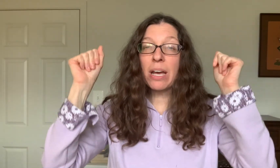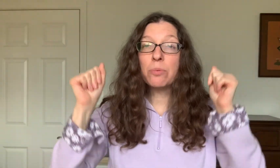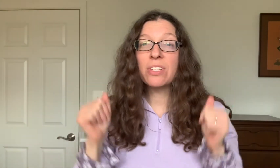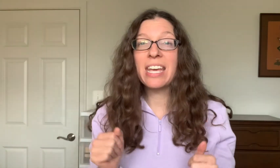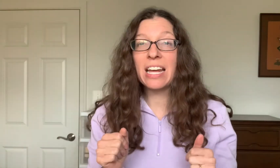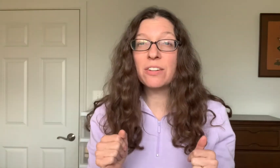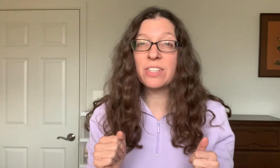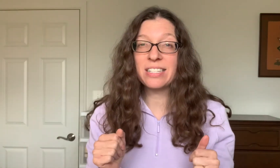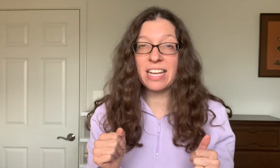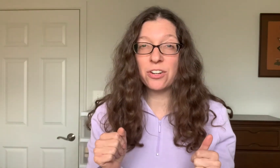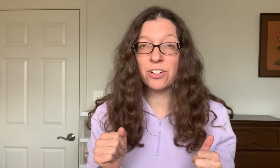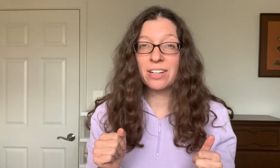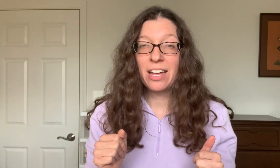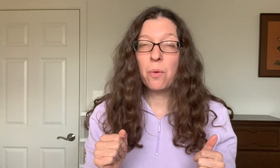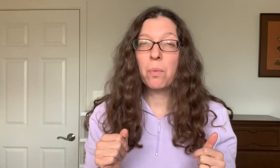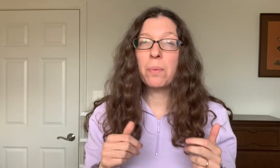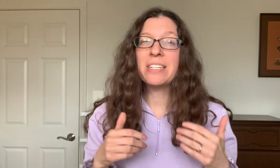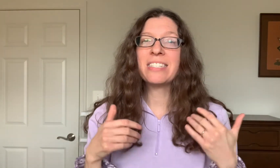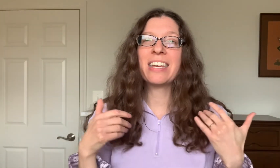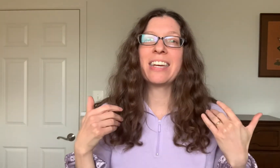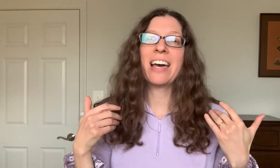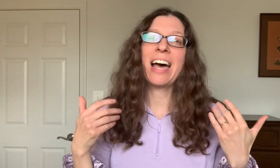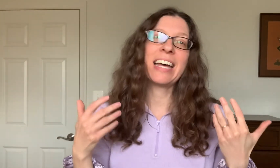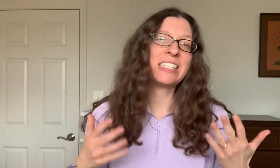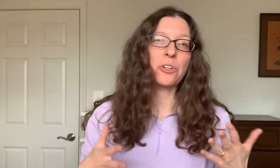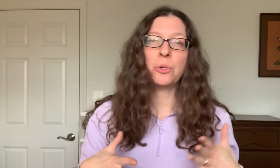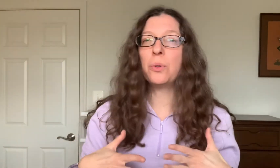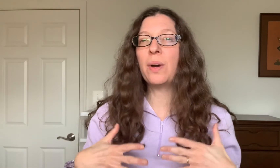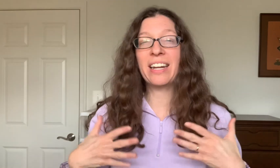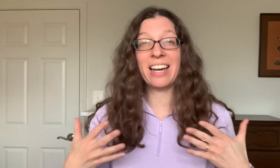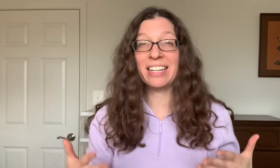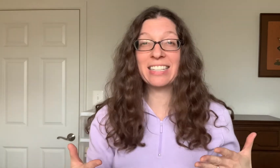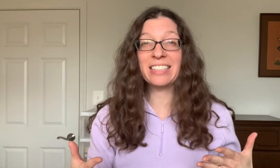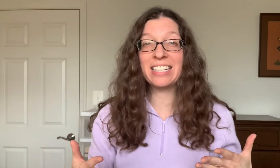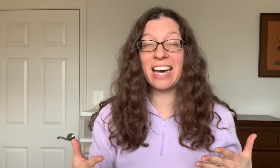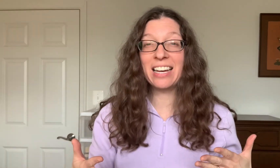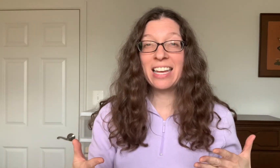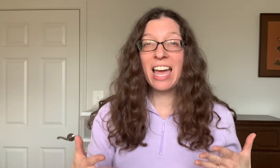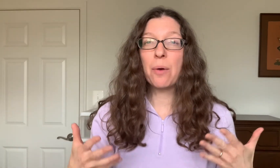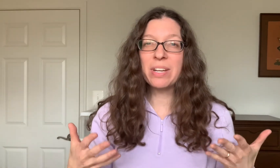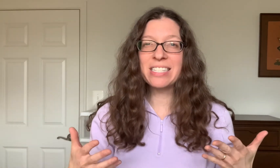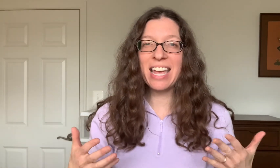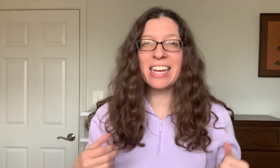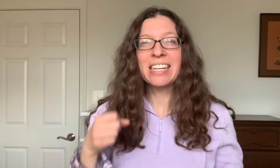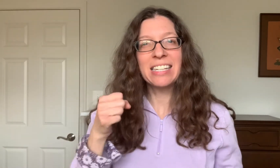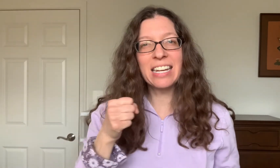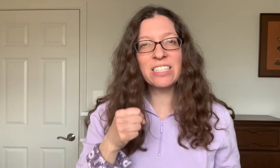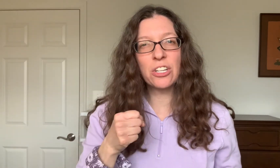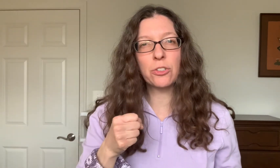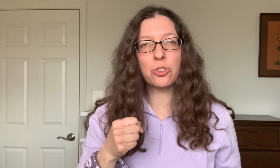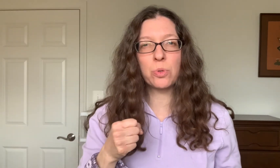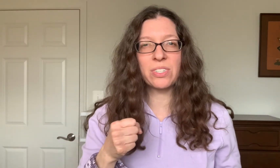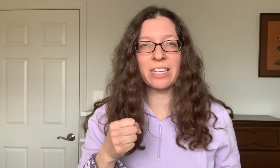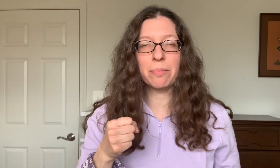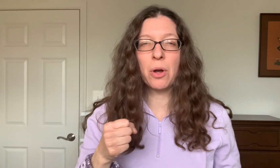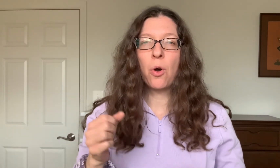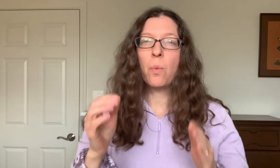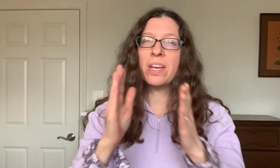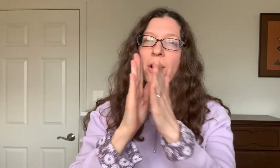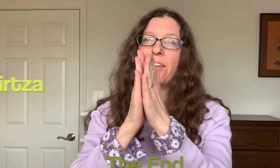come to the end of the Seder where we sing Adir Hu and Chad Gadyah. And we say next year in Jerusalem. We call